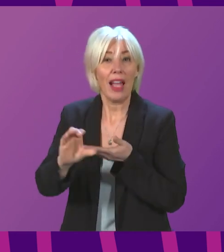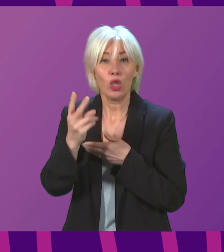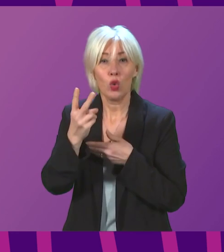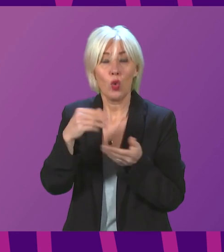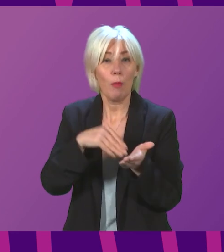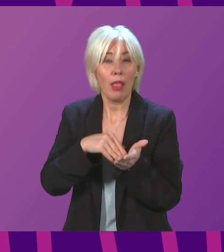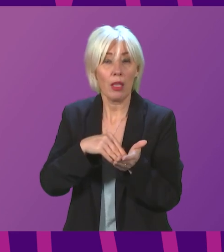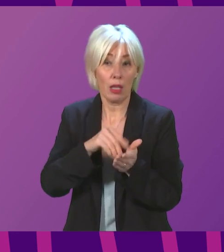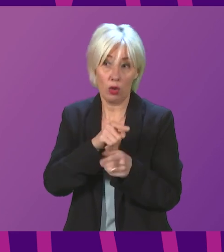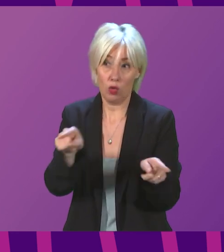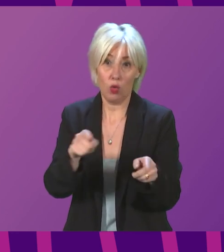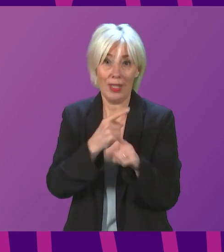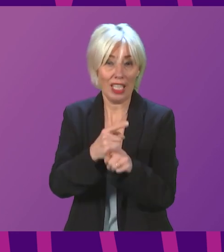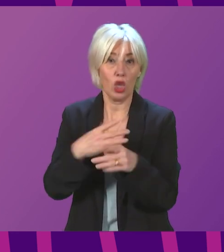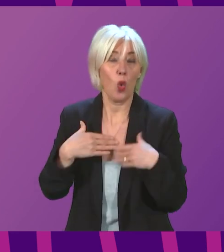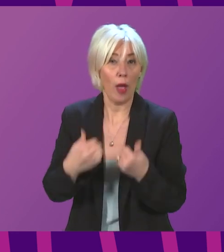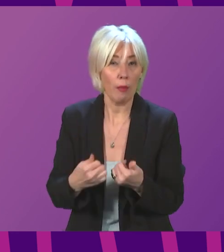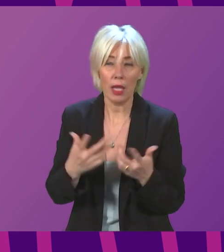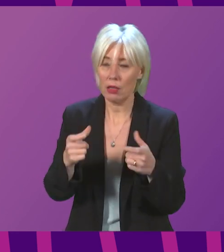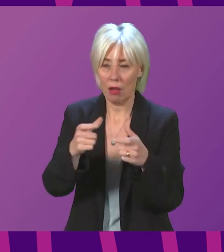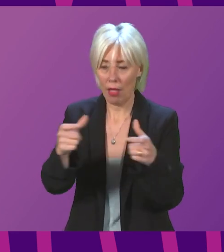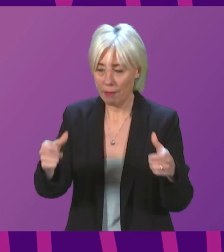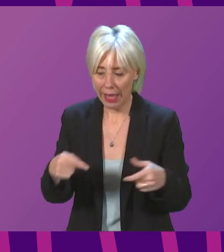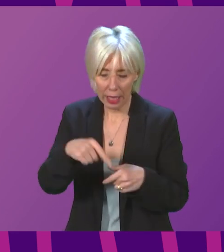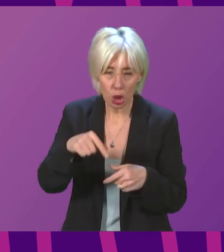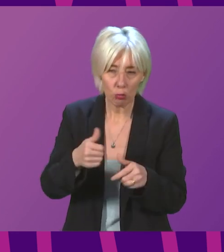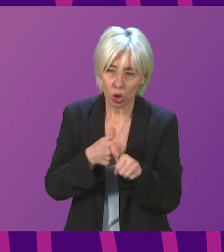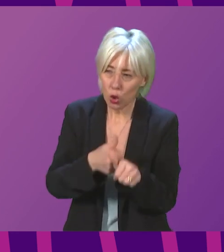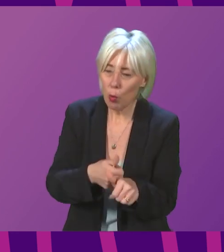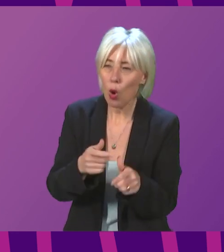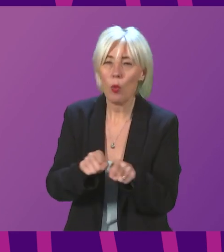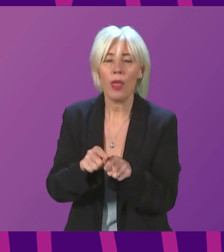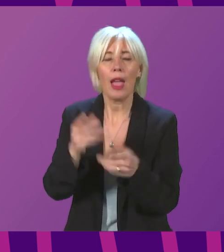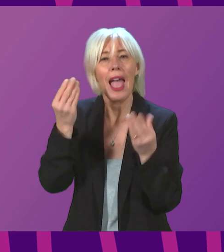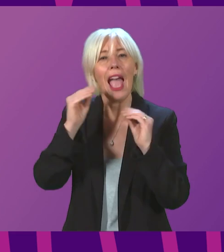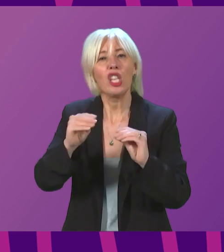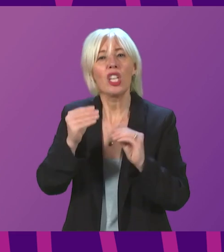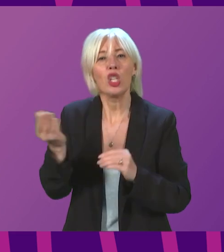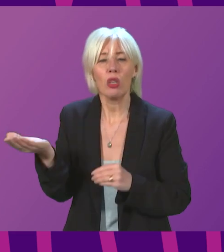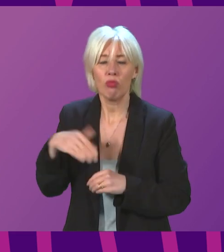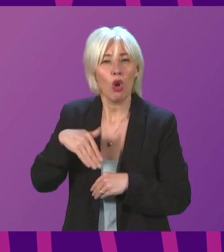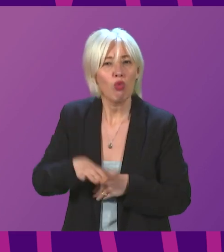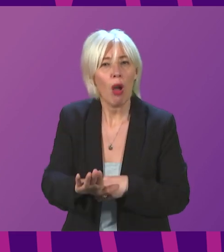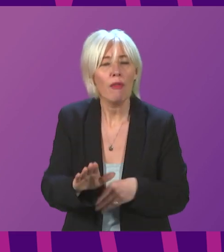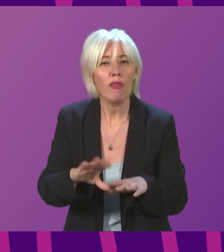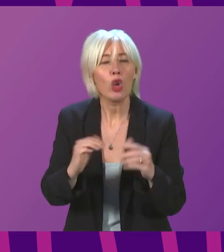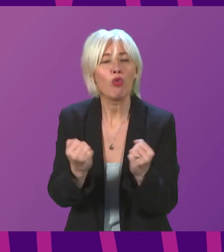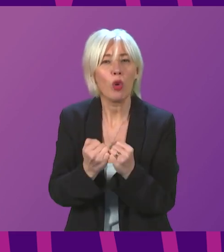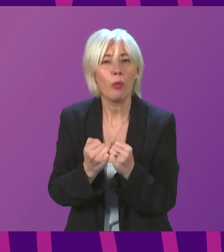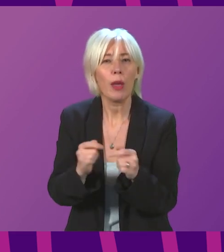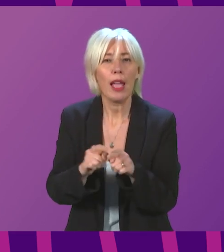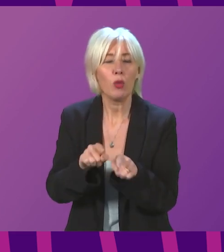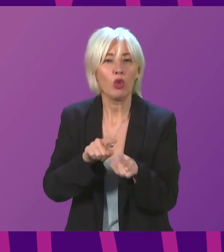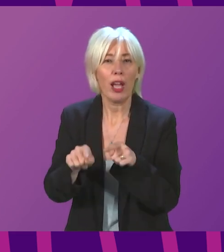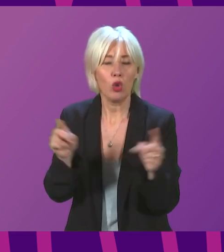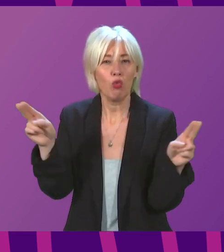million in teacher well-being with a package of support developed with the Education Recovery Group. The Government has also committed to reducing class